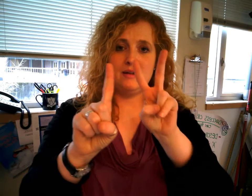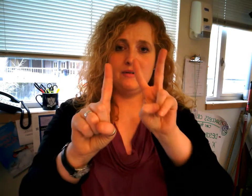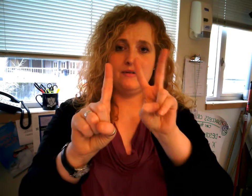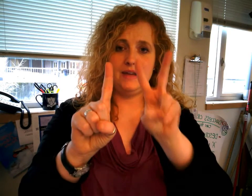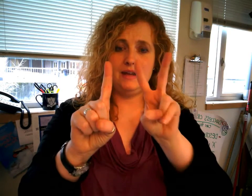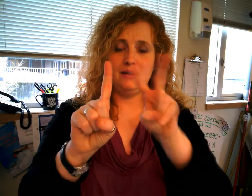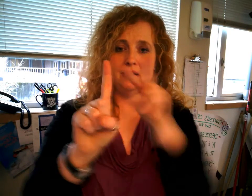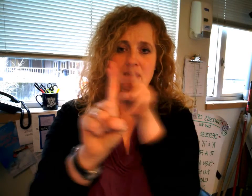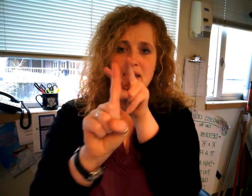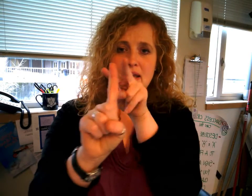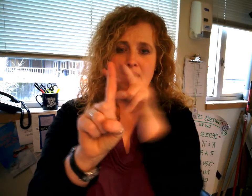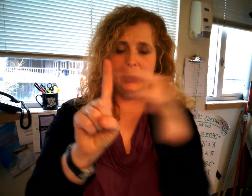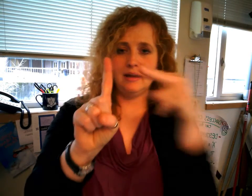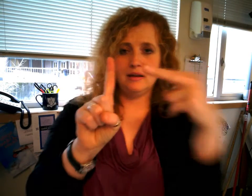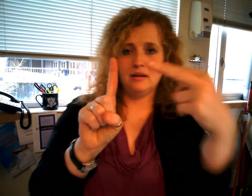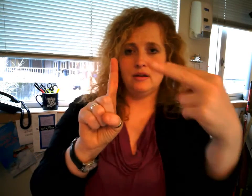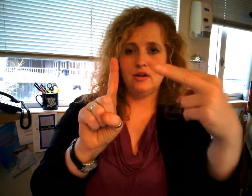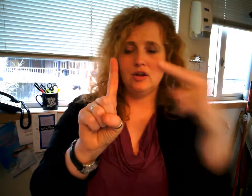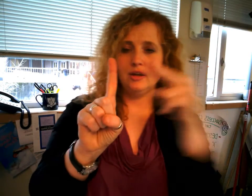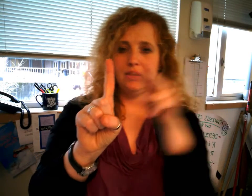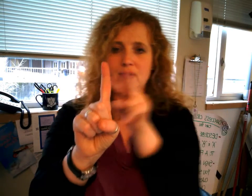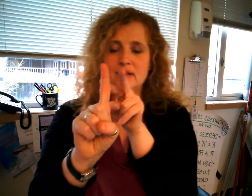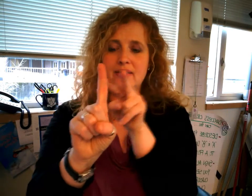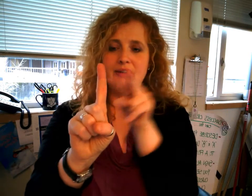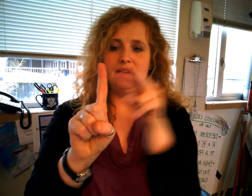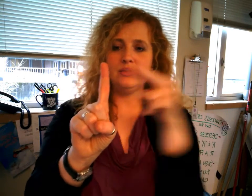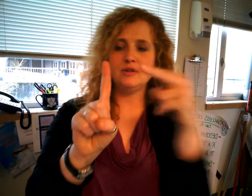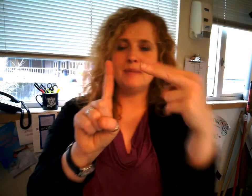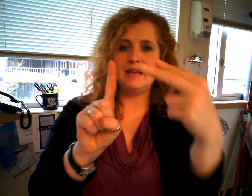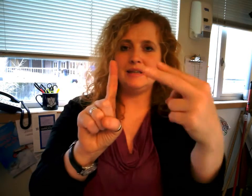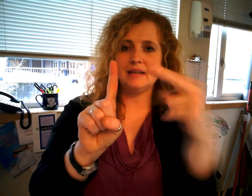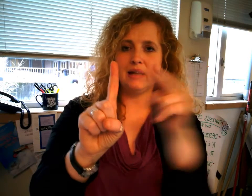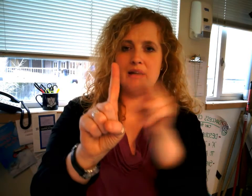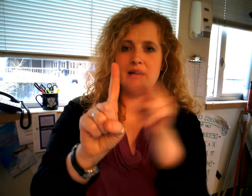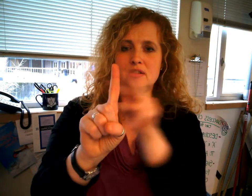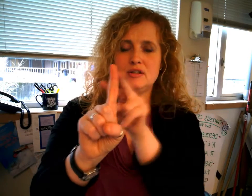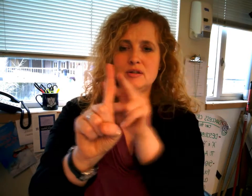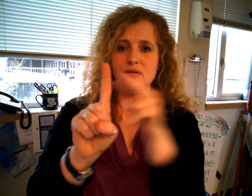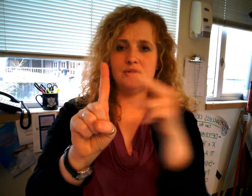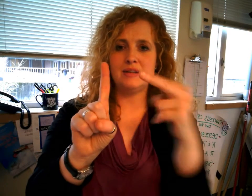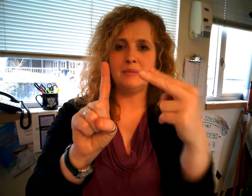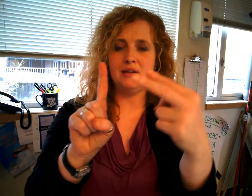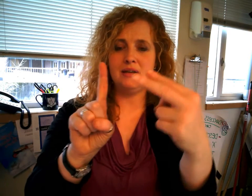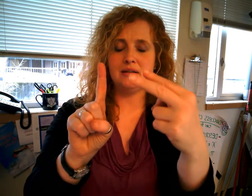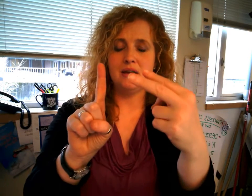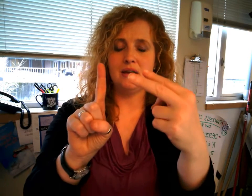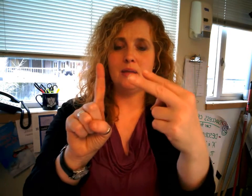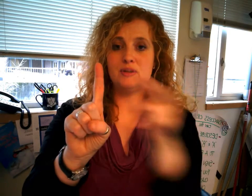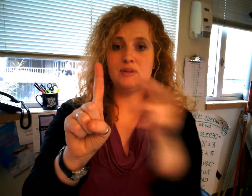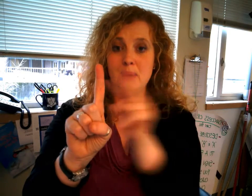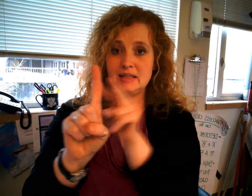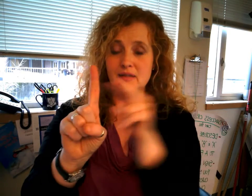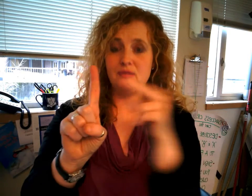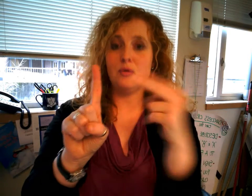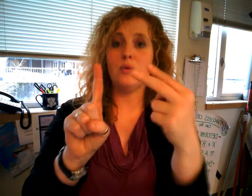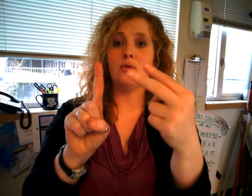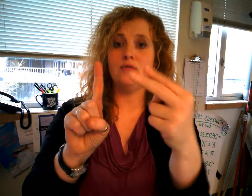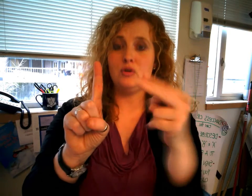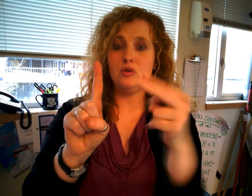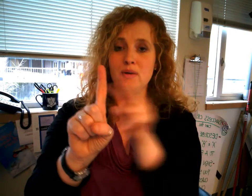V and if you can see there's many sides to somebody's perspective or viewpoints